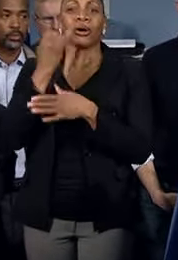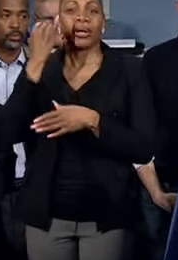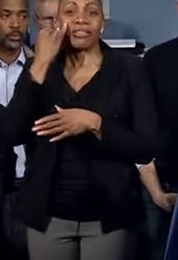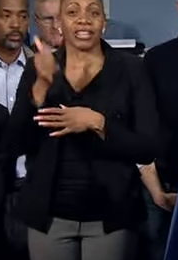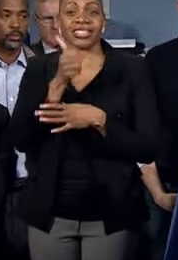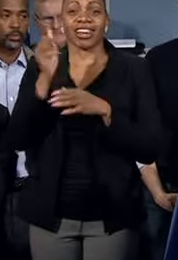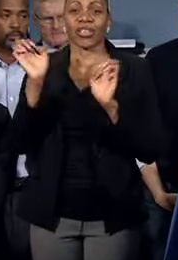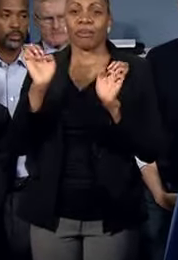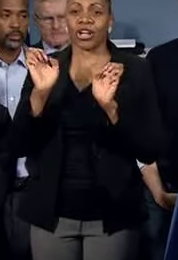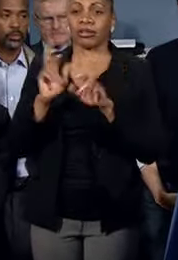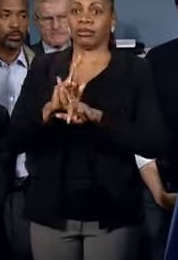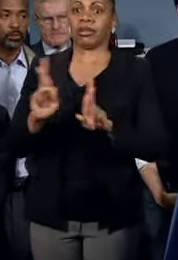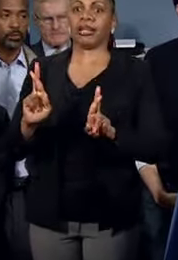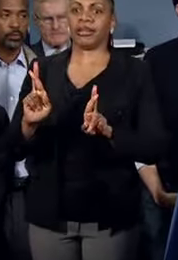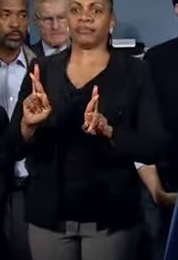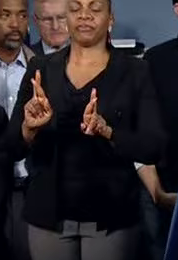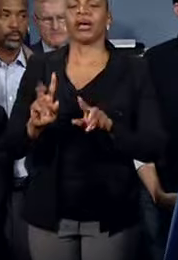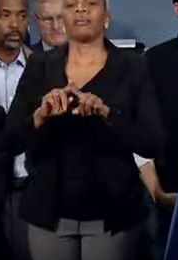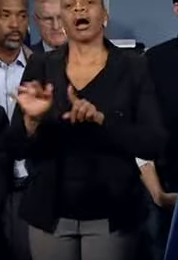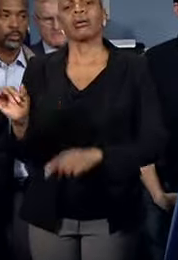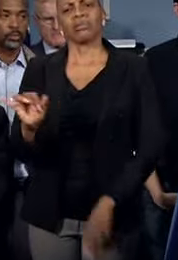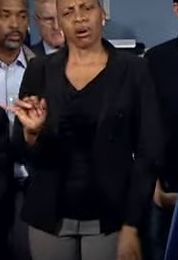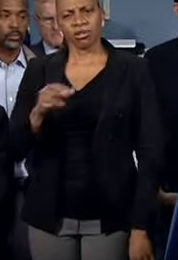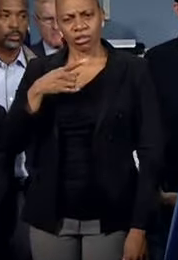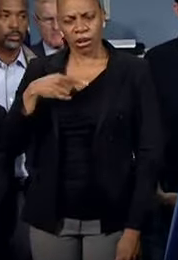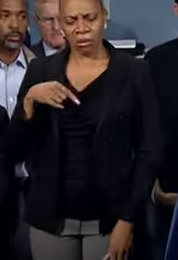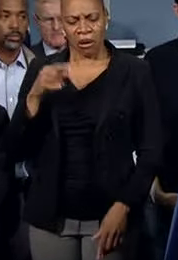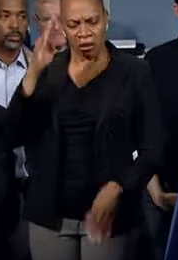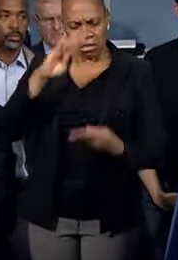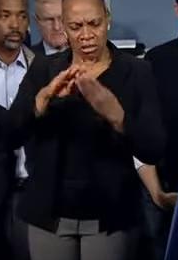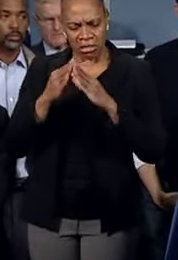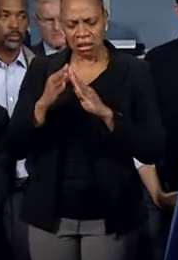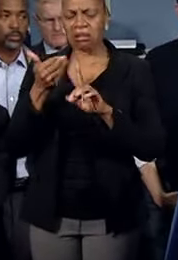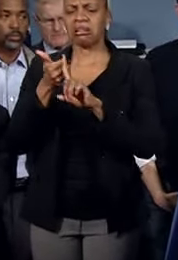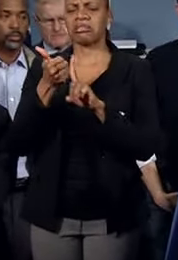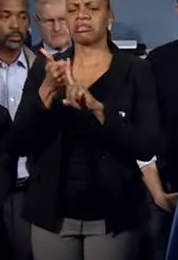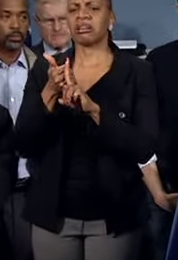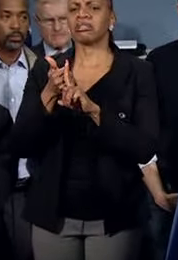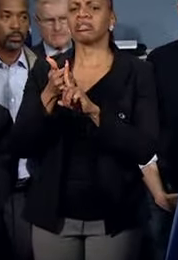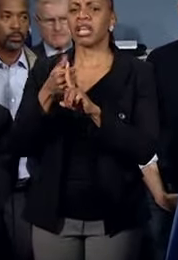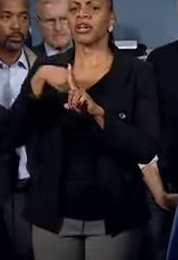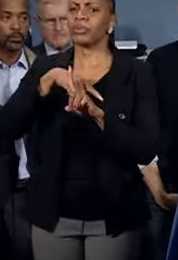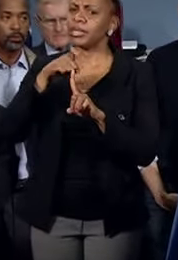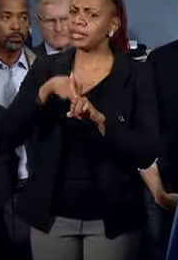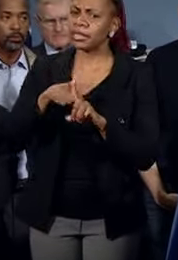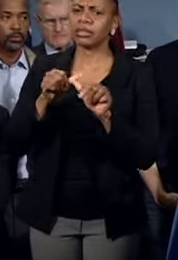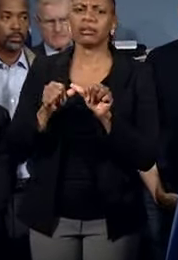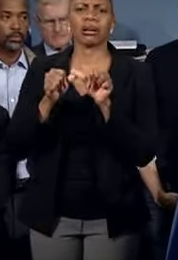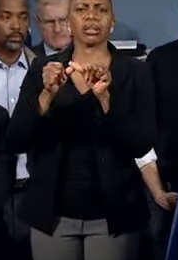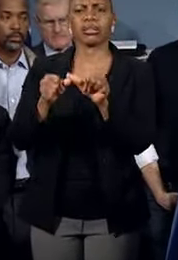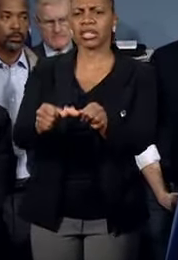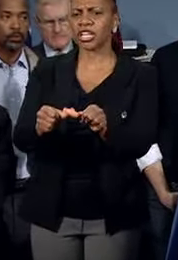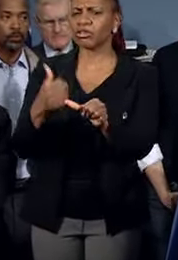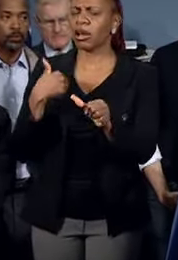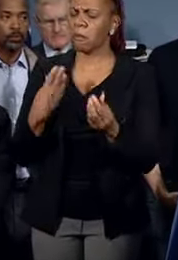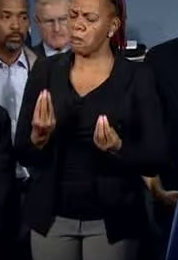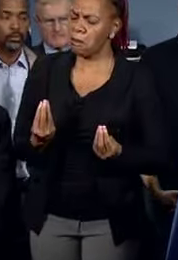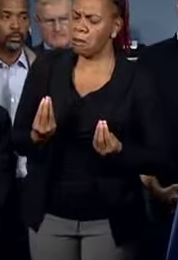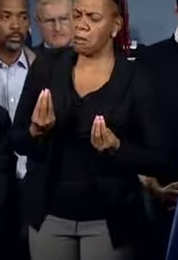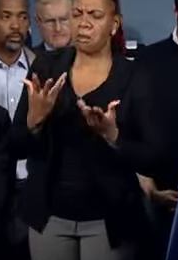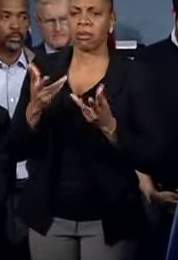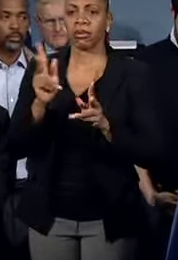is another emergency. But also, have this city as a city where we have to go on. There are an enormous number of people here,